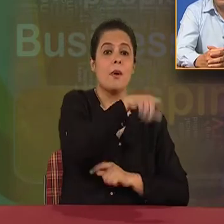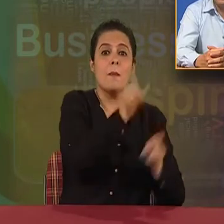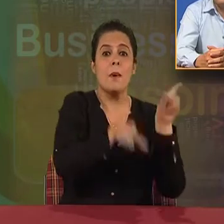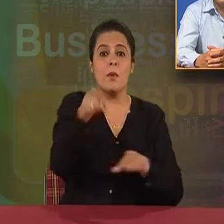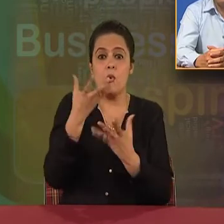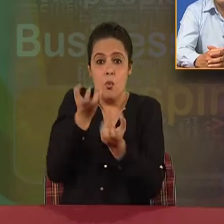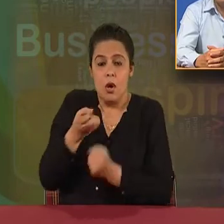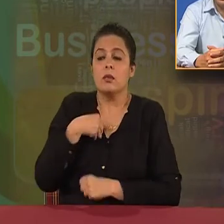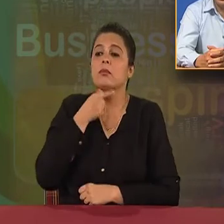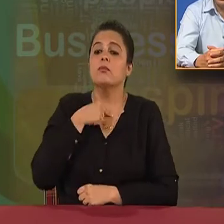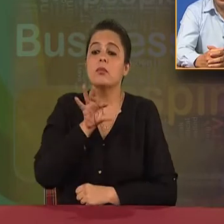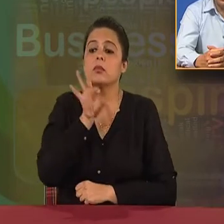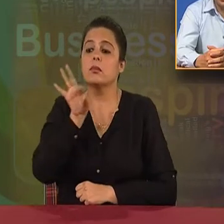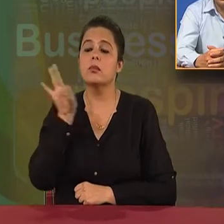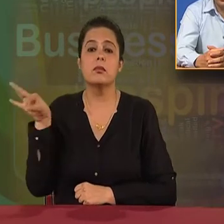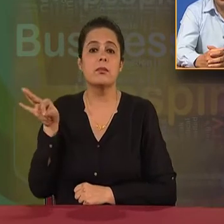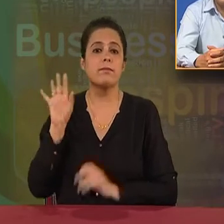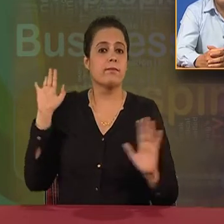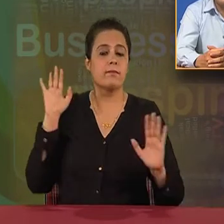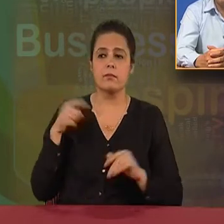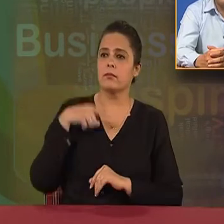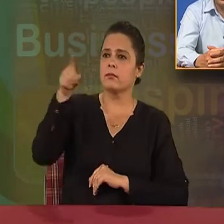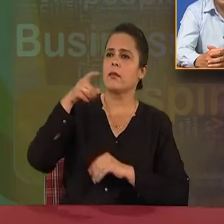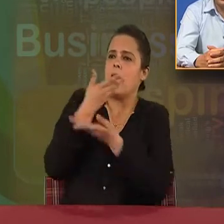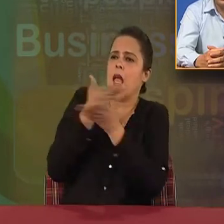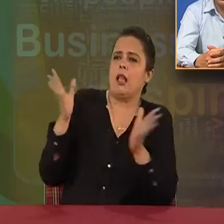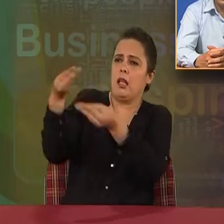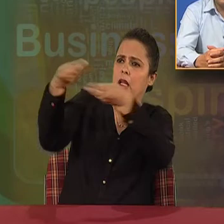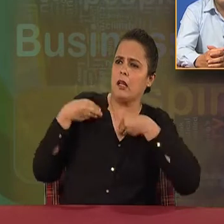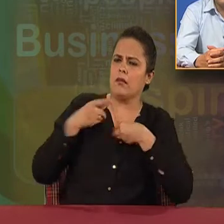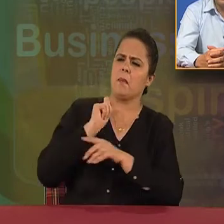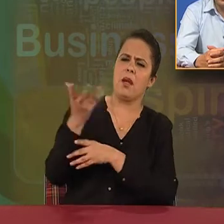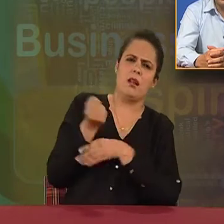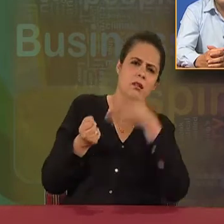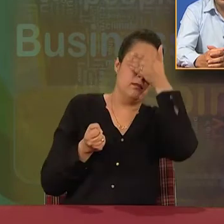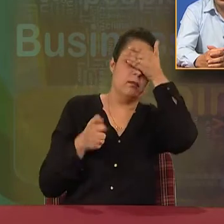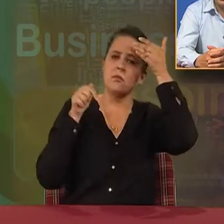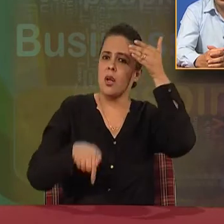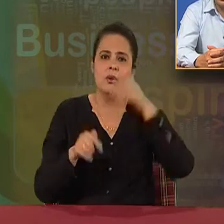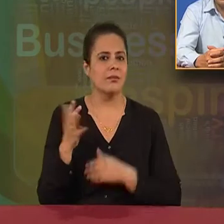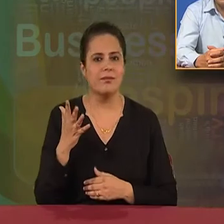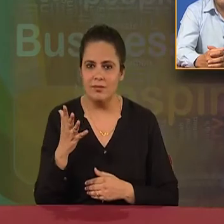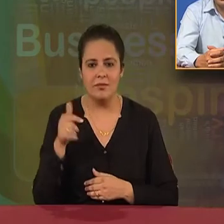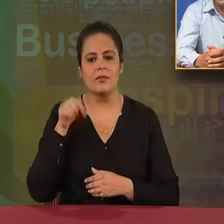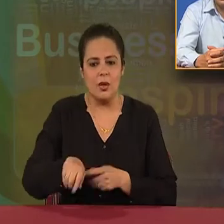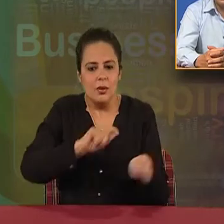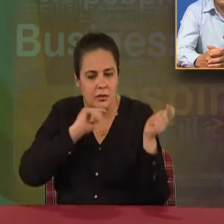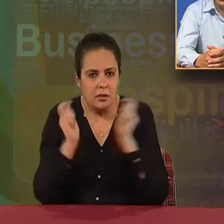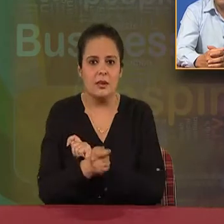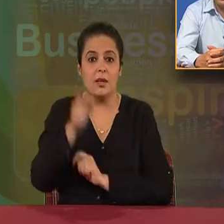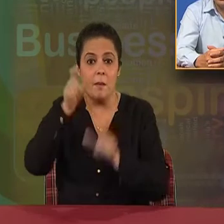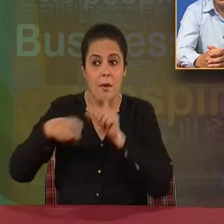buy what they would like to buy, and not what companies are manufacturing. So, before manufacturing the products, the companies,